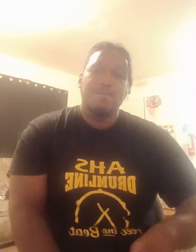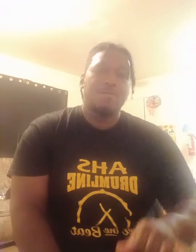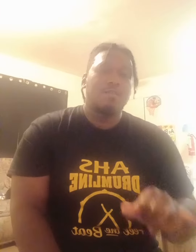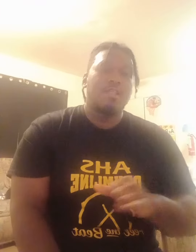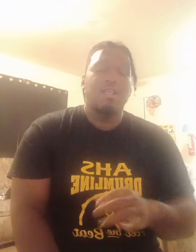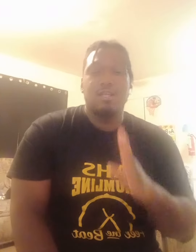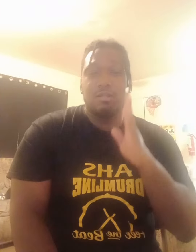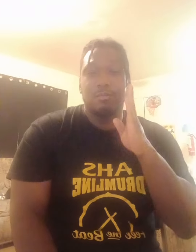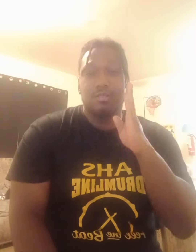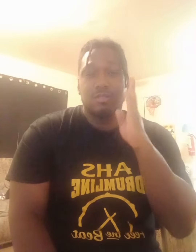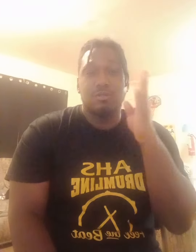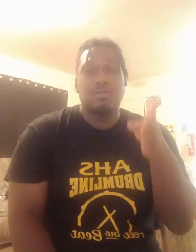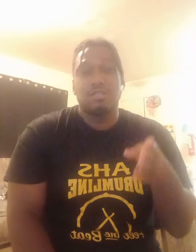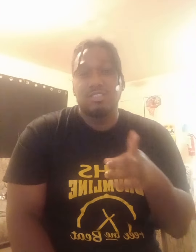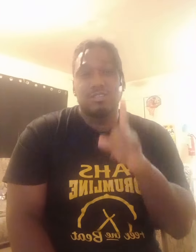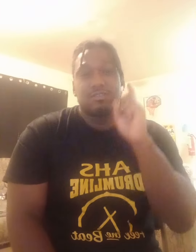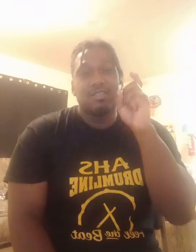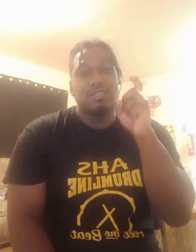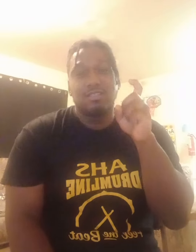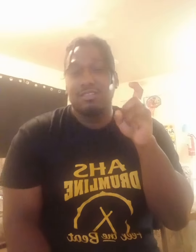I gotta be the one you need,